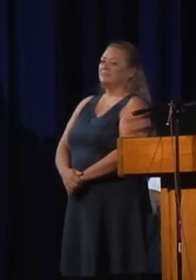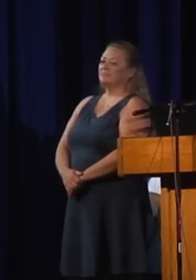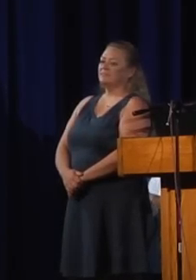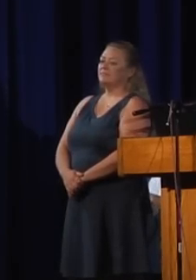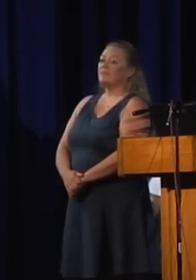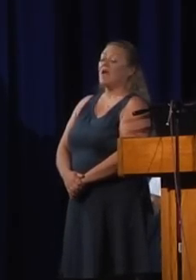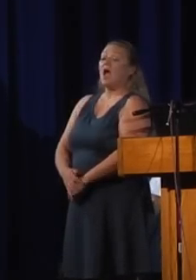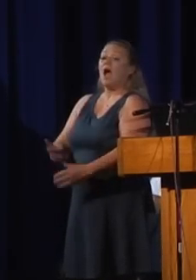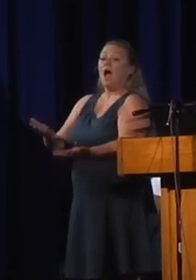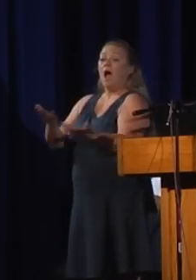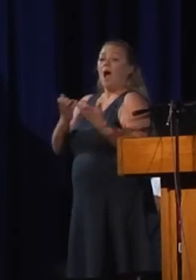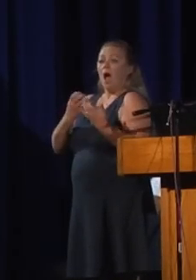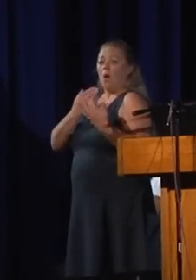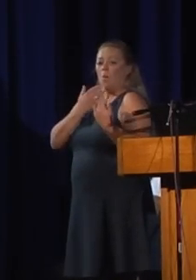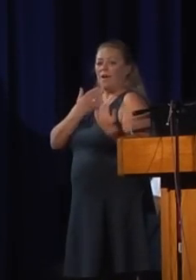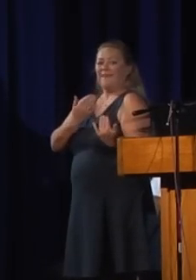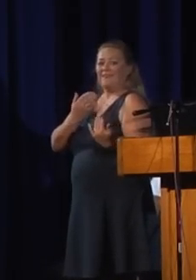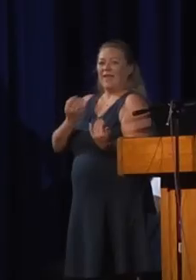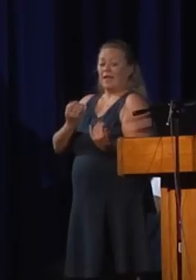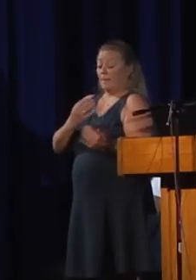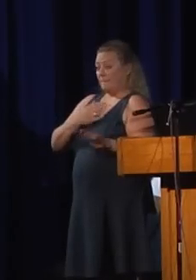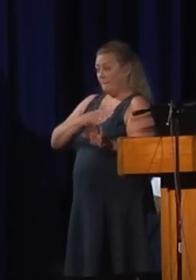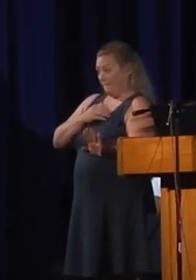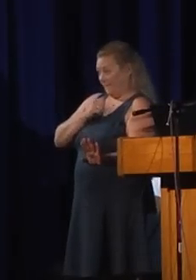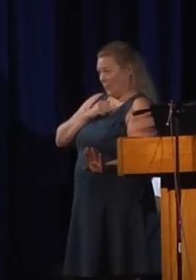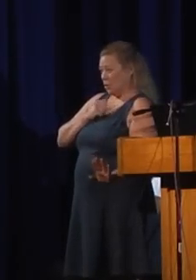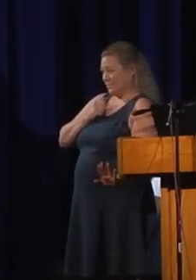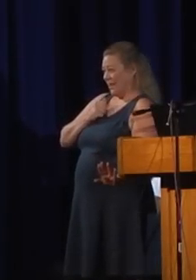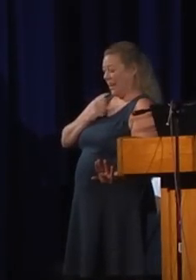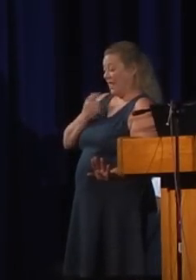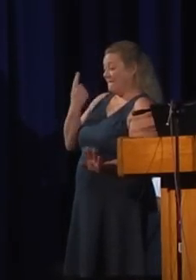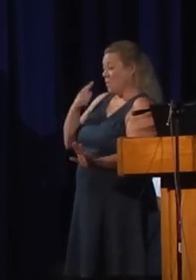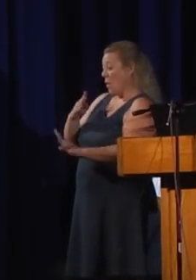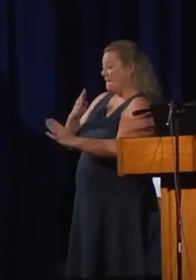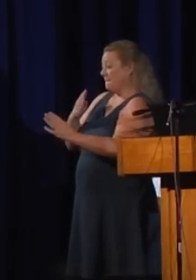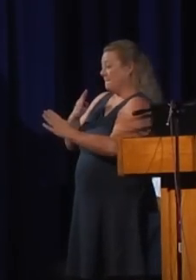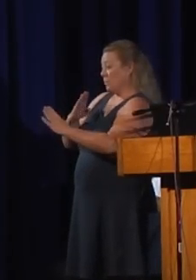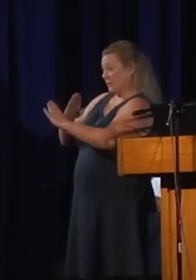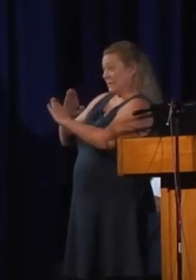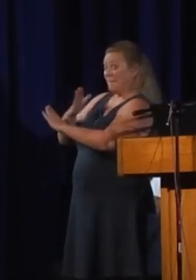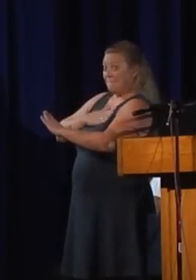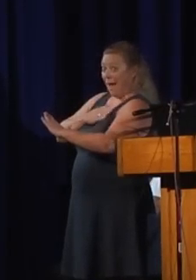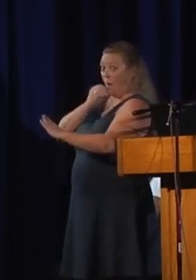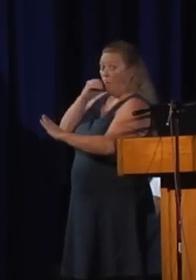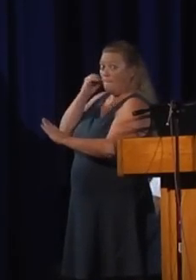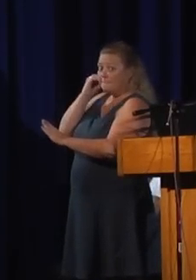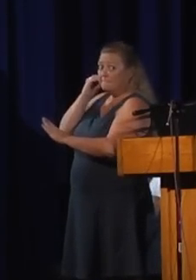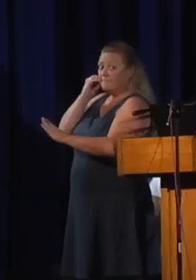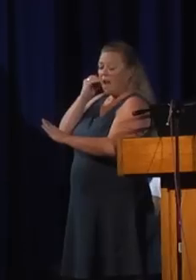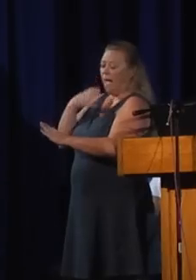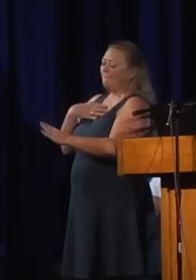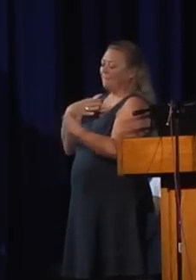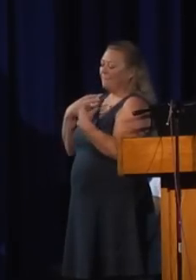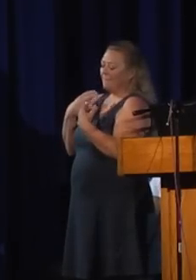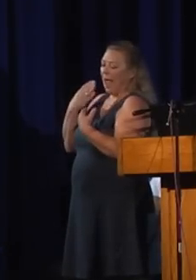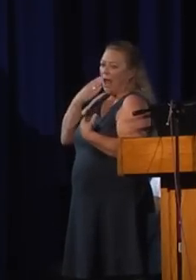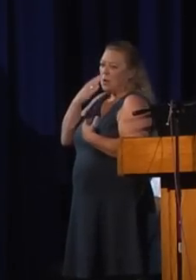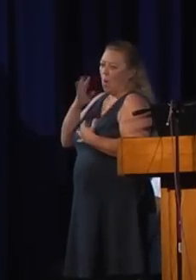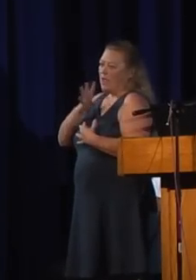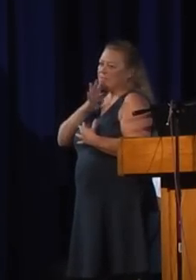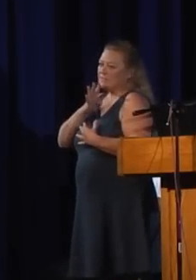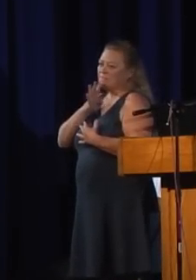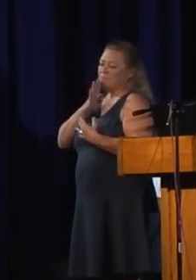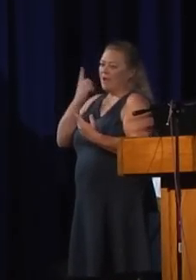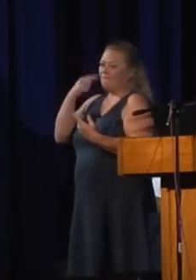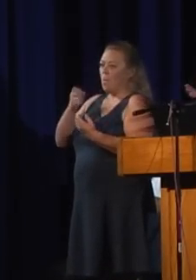I'd like to thank fire personally for protecting my home, and I'm confident that I speak for most of you. I'd like to recognize